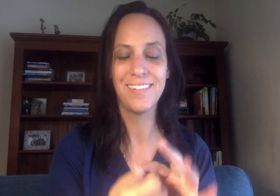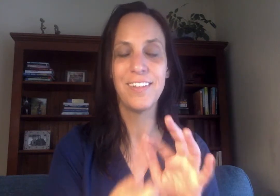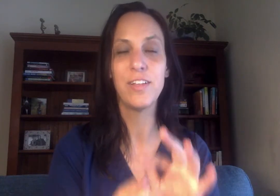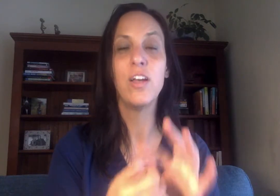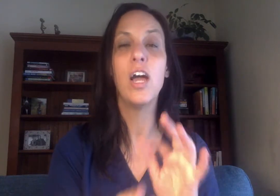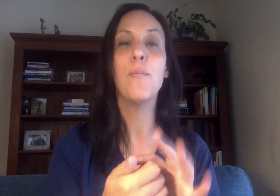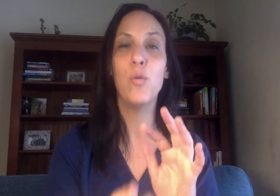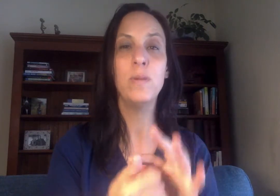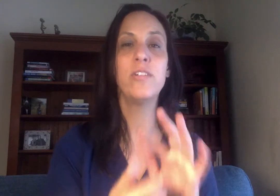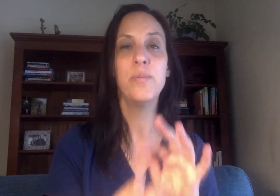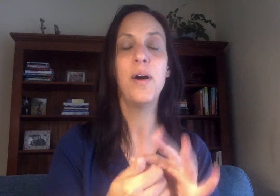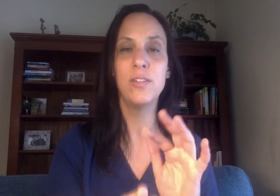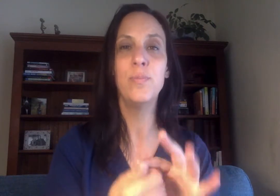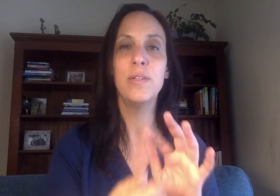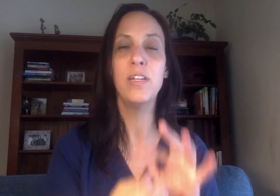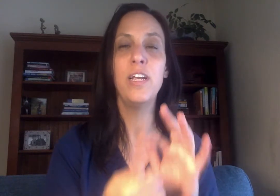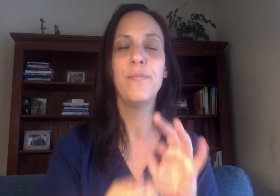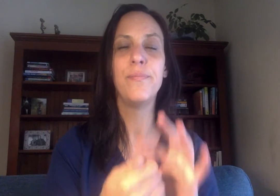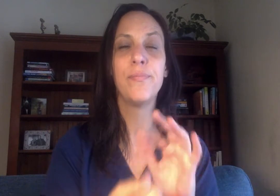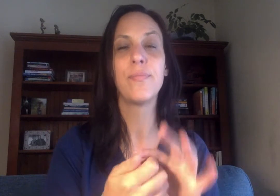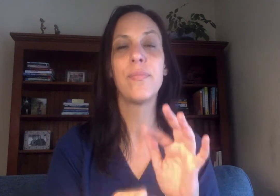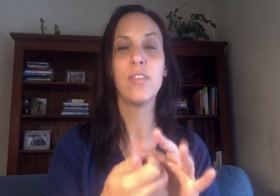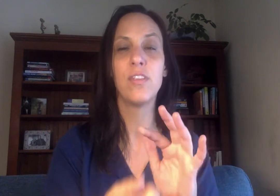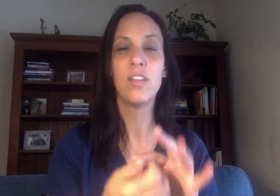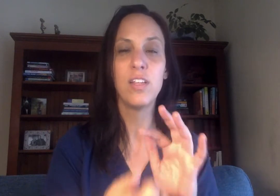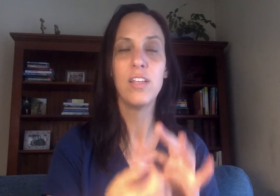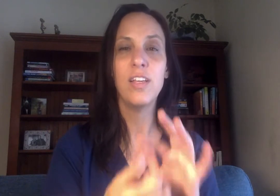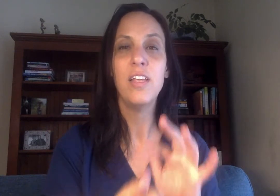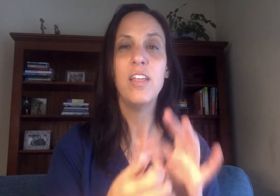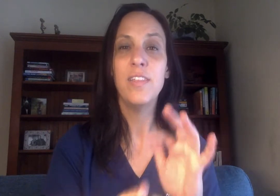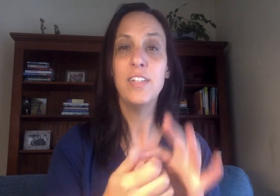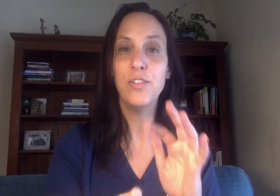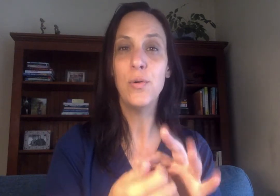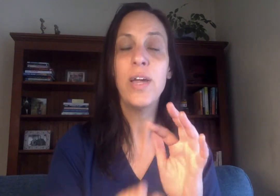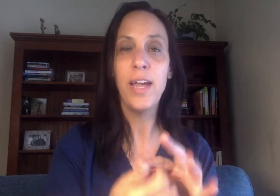I'm open to the possibility that it's okay